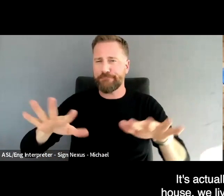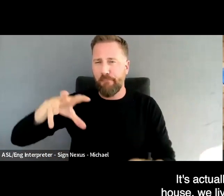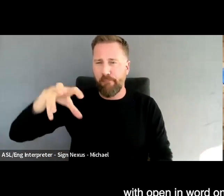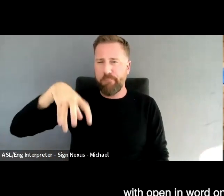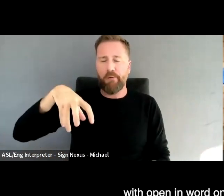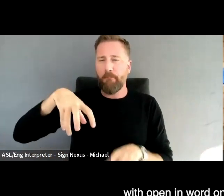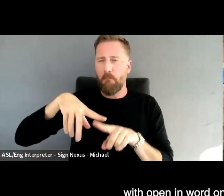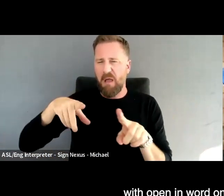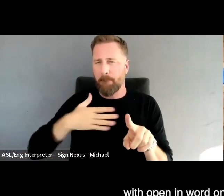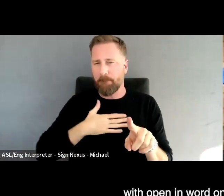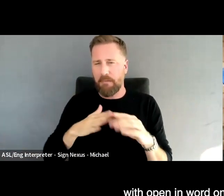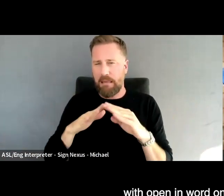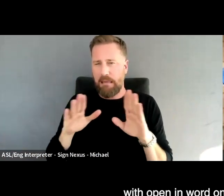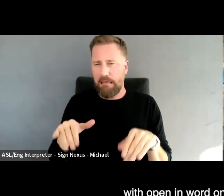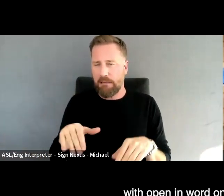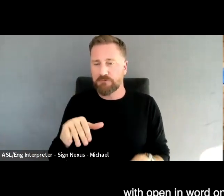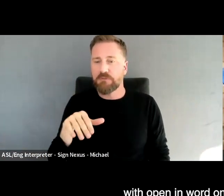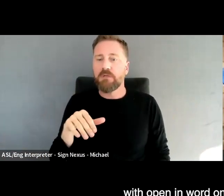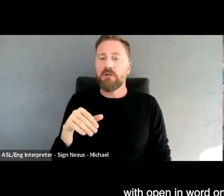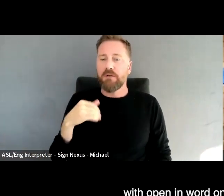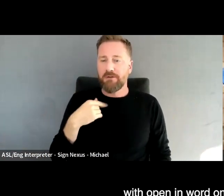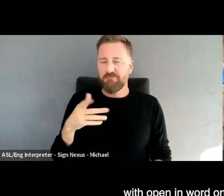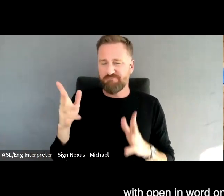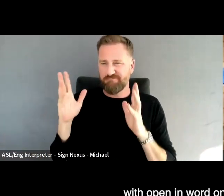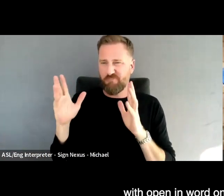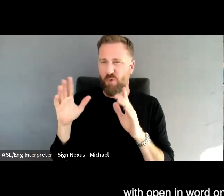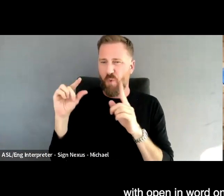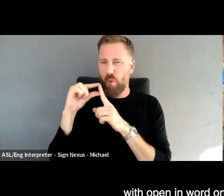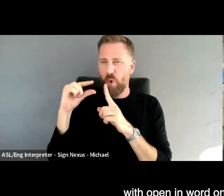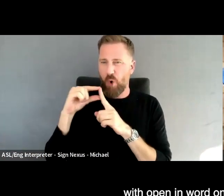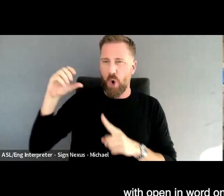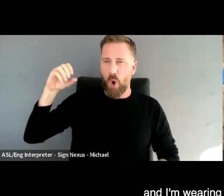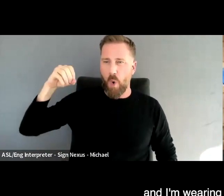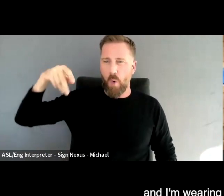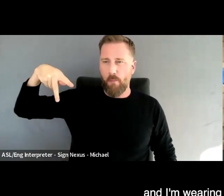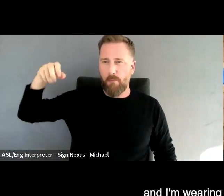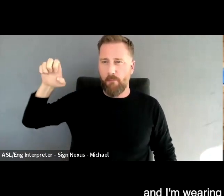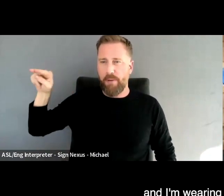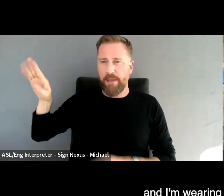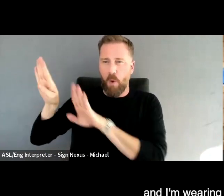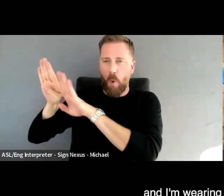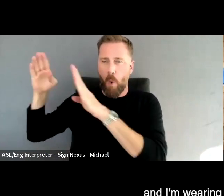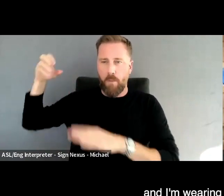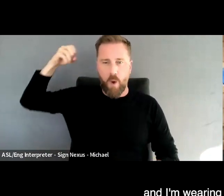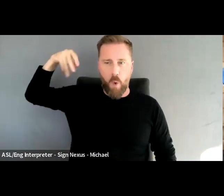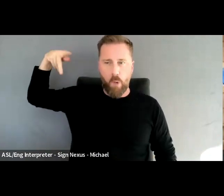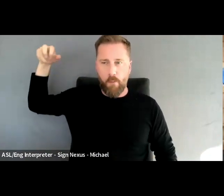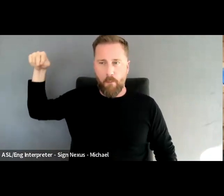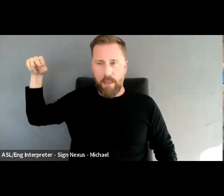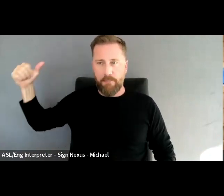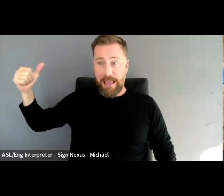with open in wood on the wall behind me, and I'm wearing a dark blue top.